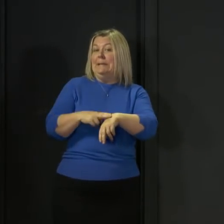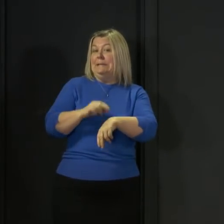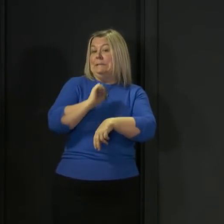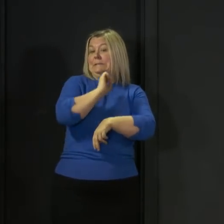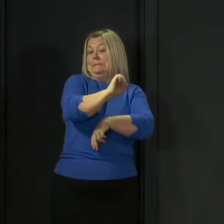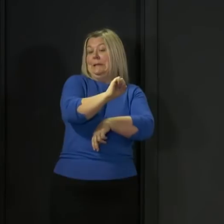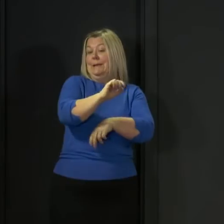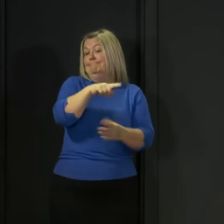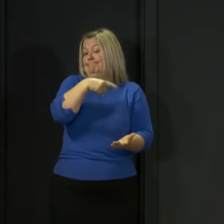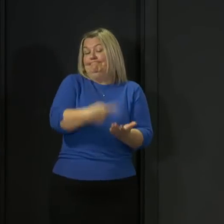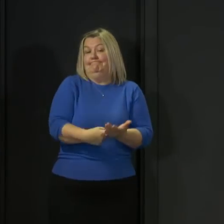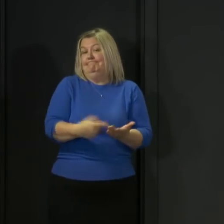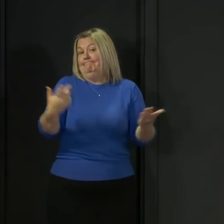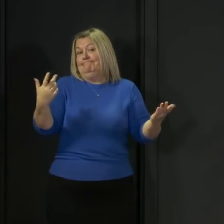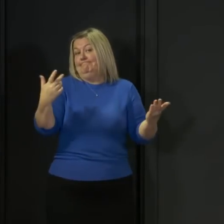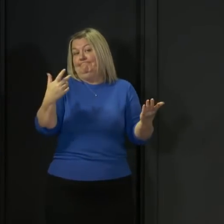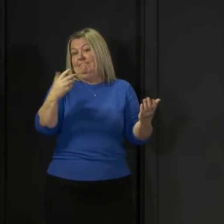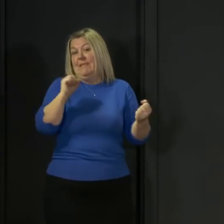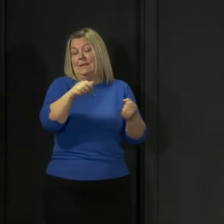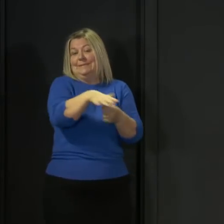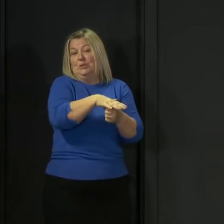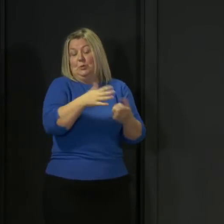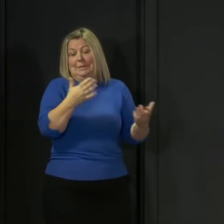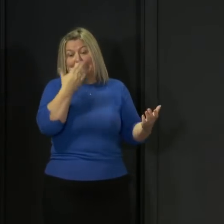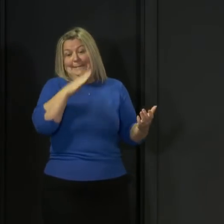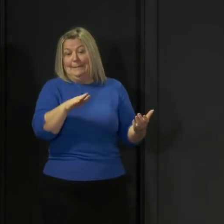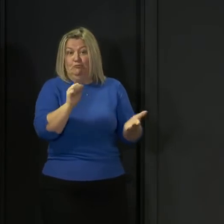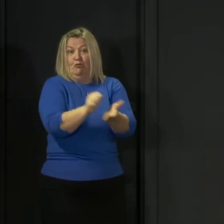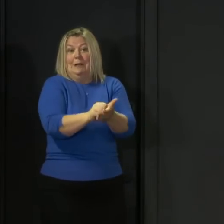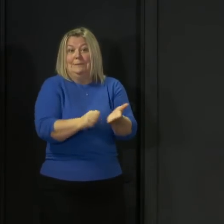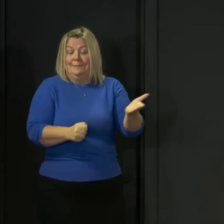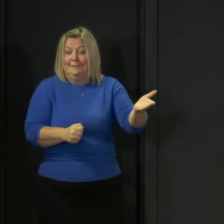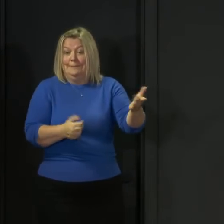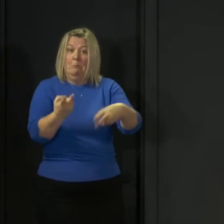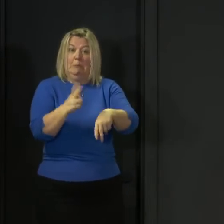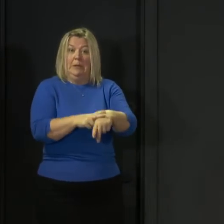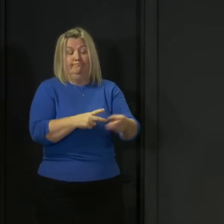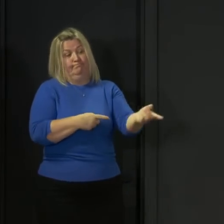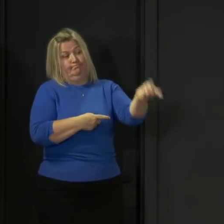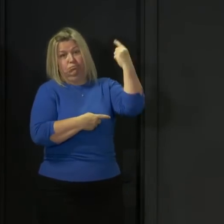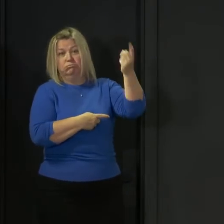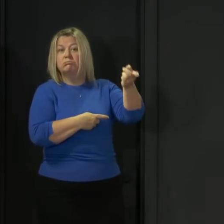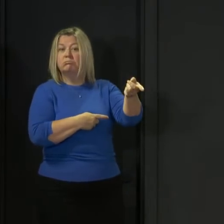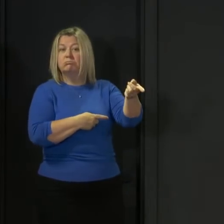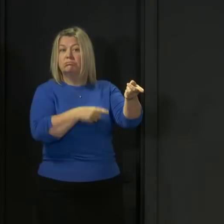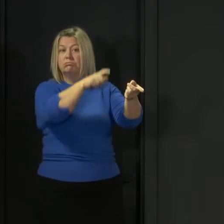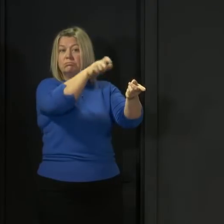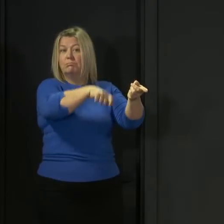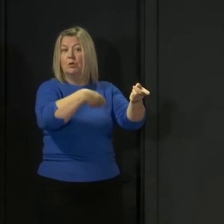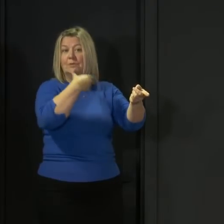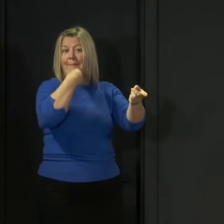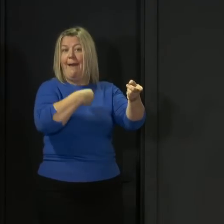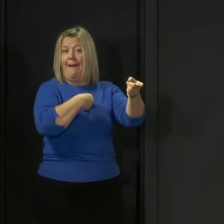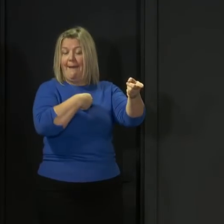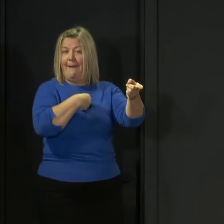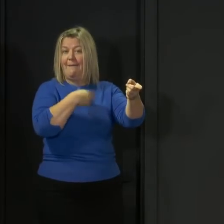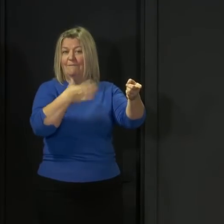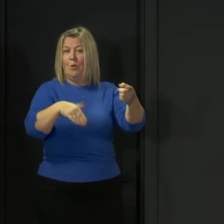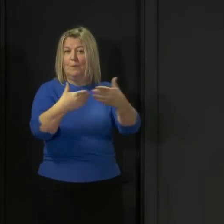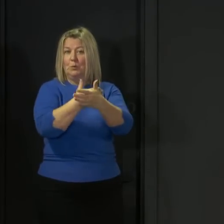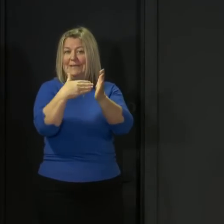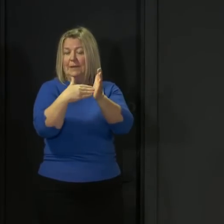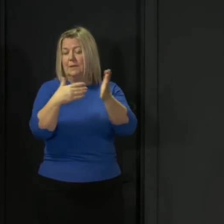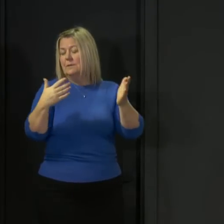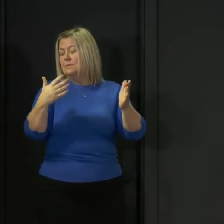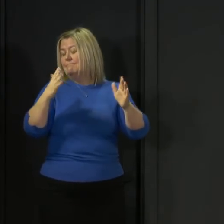they take in these circumstances and, you know, it seems to me right that the police had that conversation with him. I don't want to